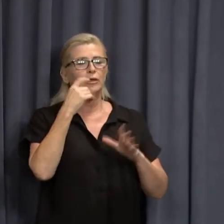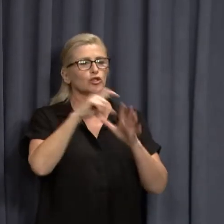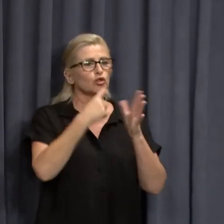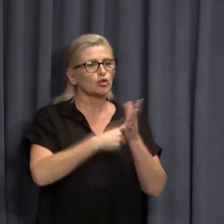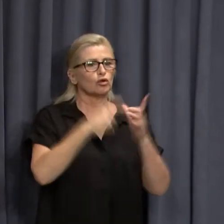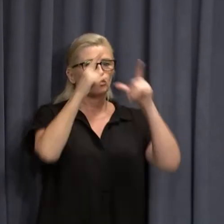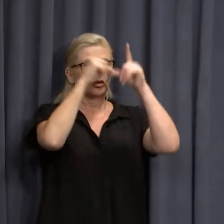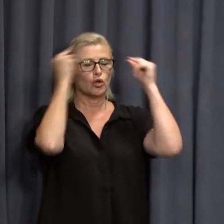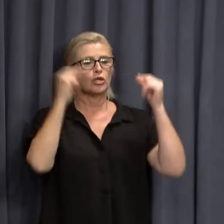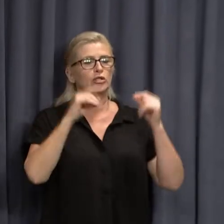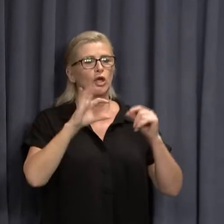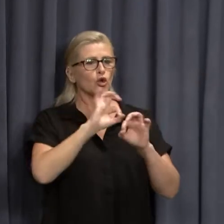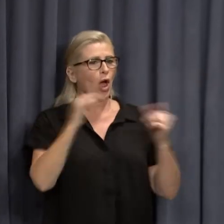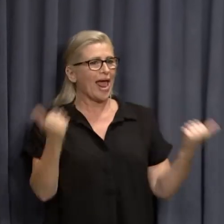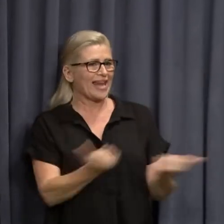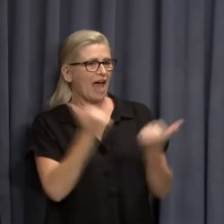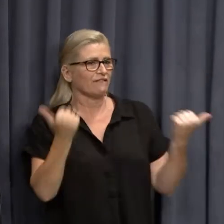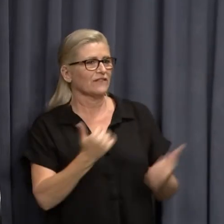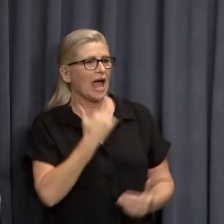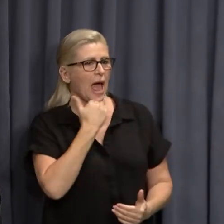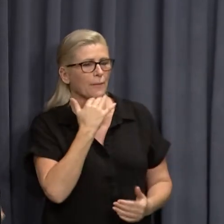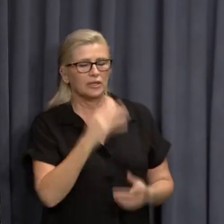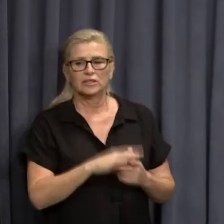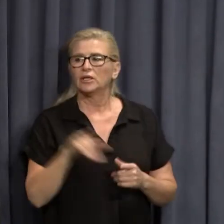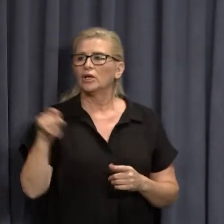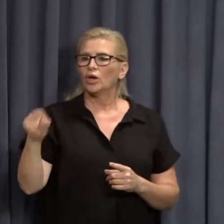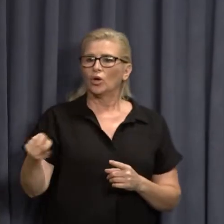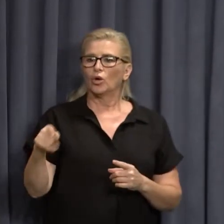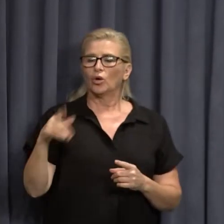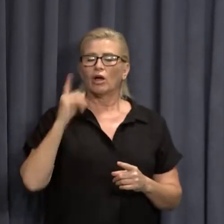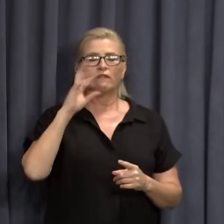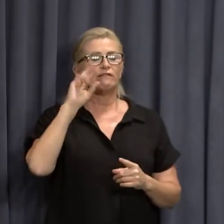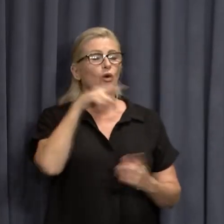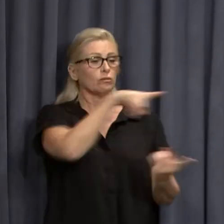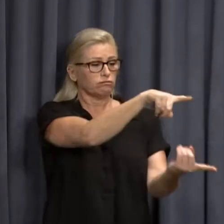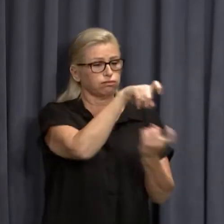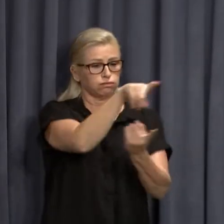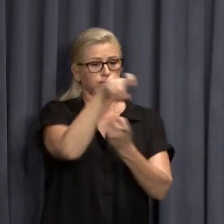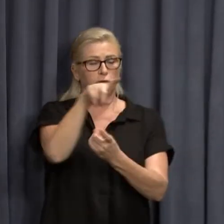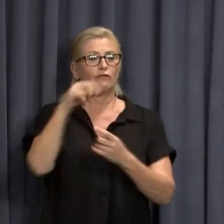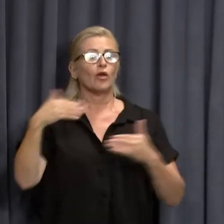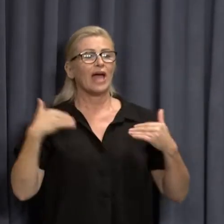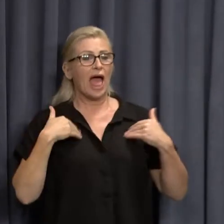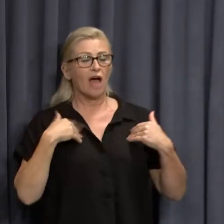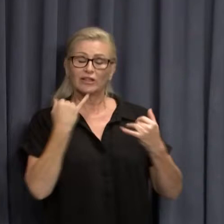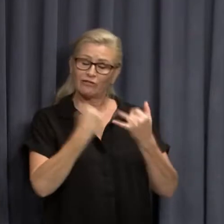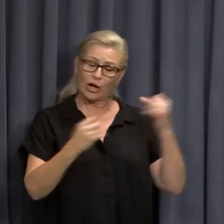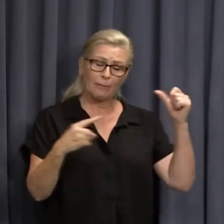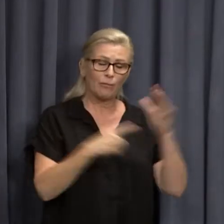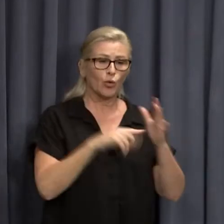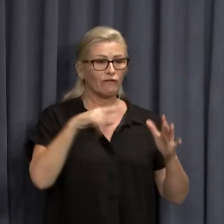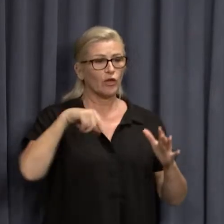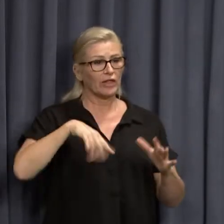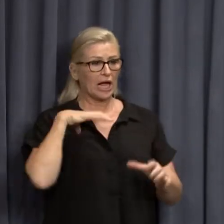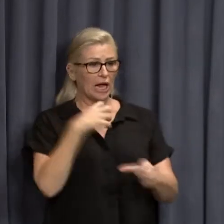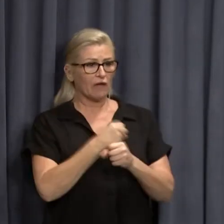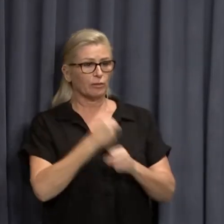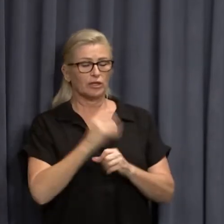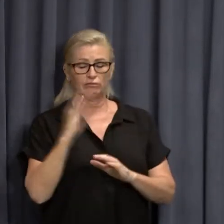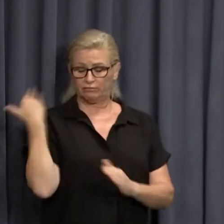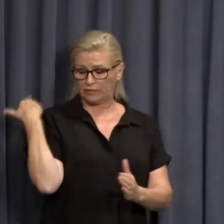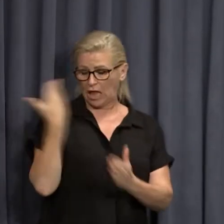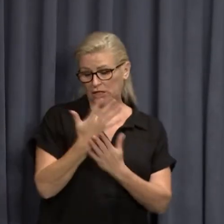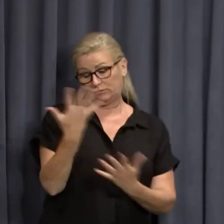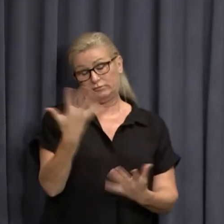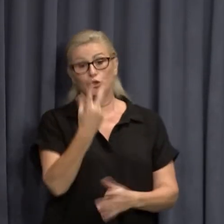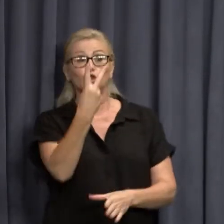sort of short ball we're still looking at? The recruitment to the health sector has been a priority for the government over the last, well, the